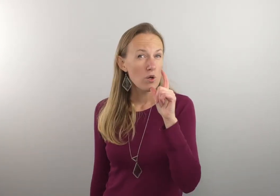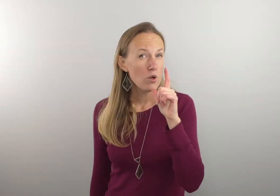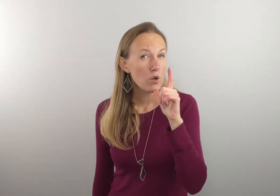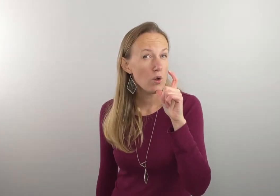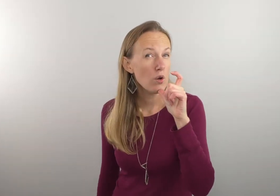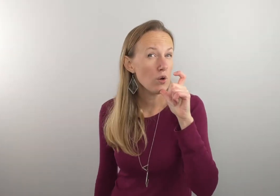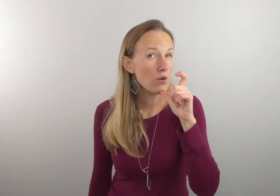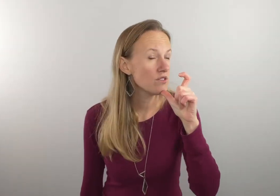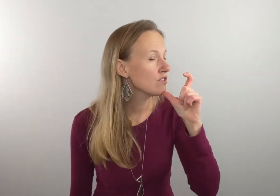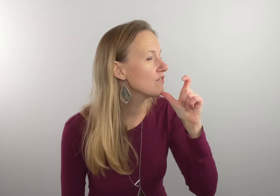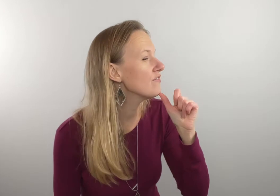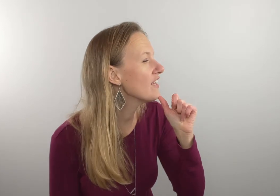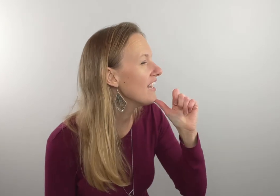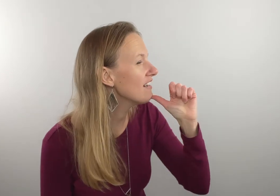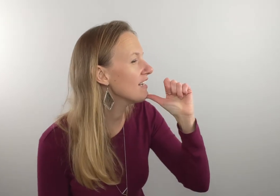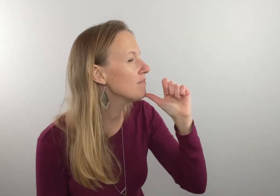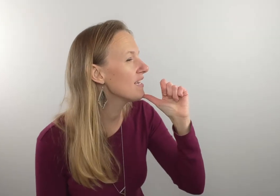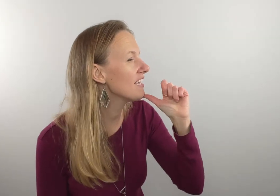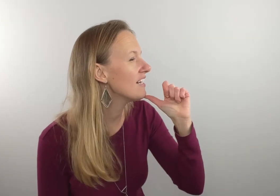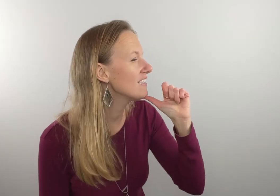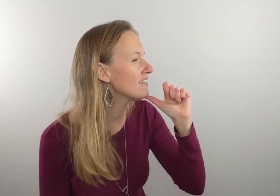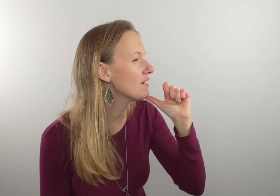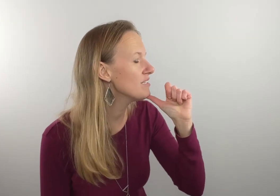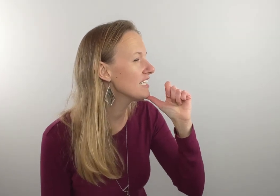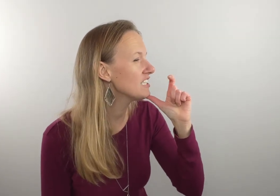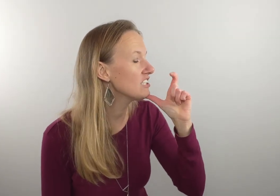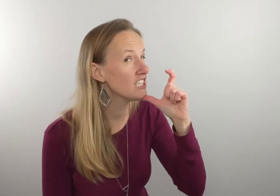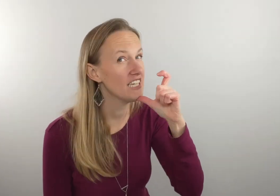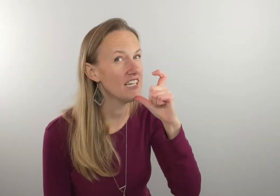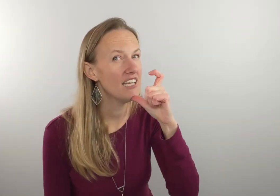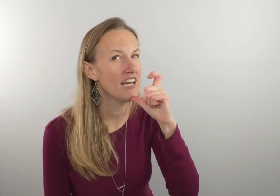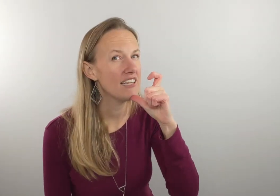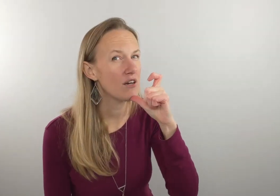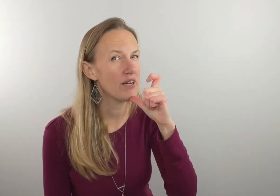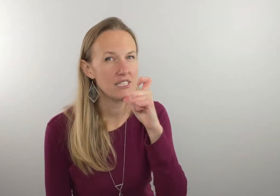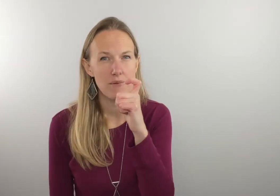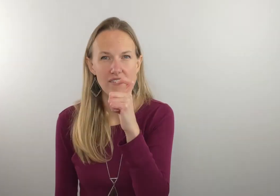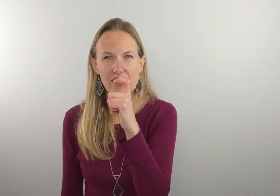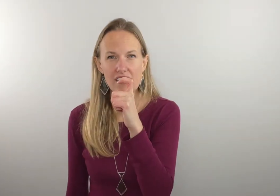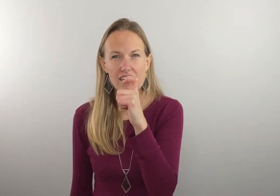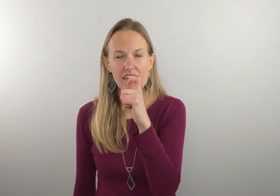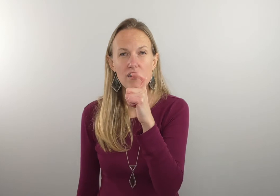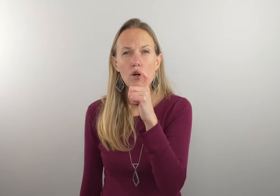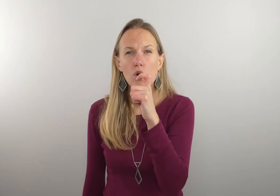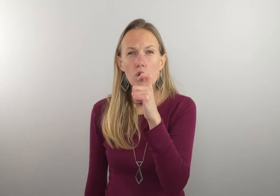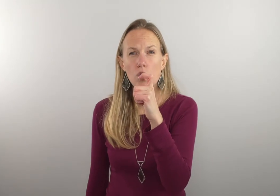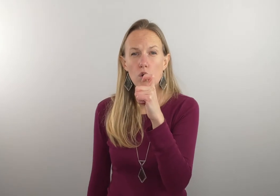who so for that you're kind of making your thumb is touching your chin and that question mark finger here who